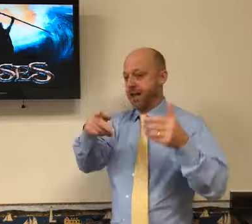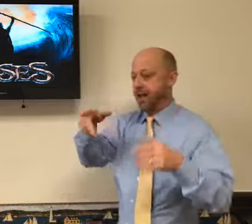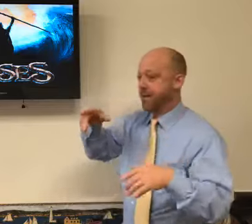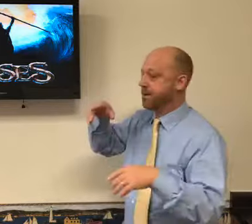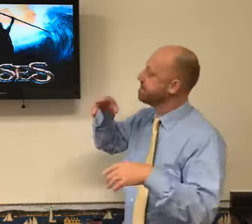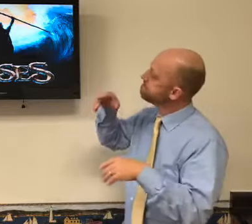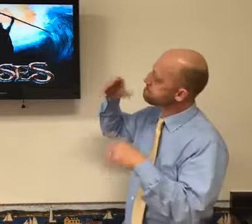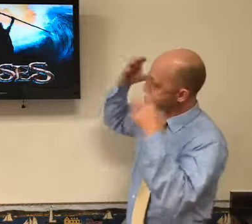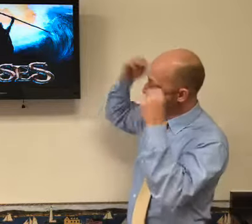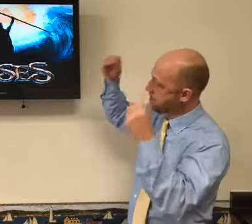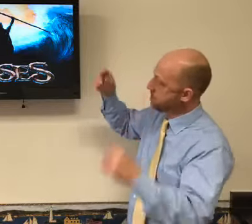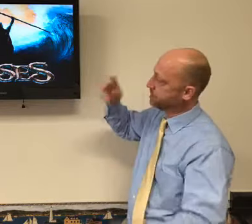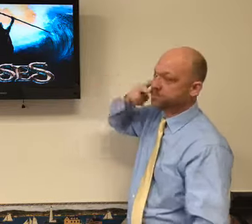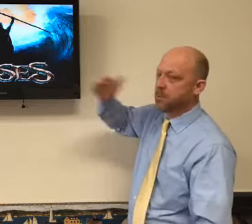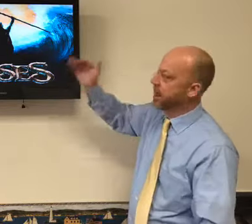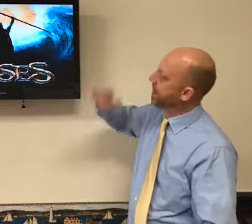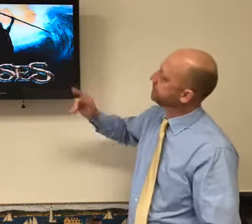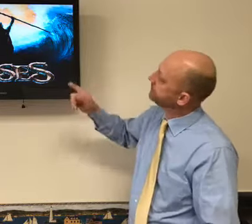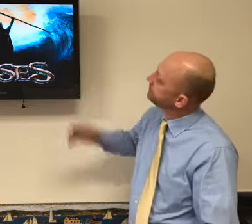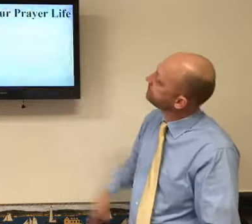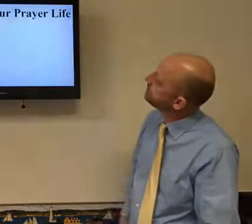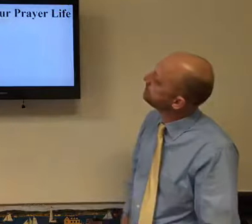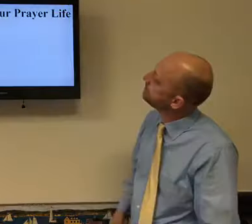Now, back to Moses.